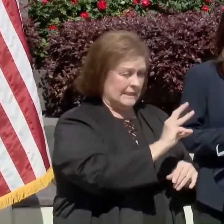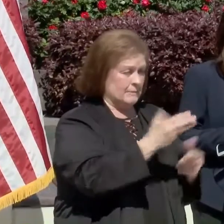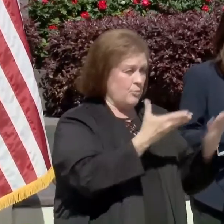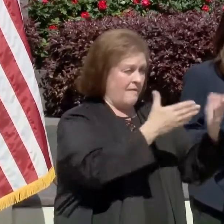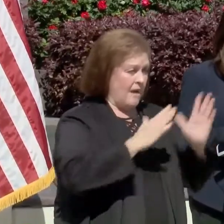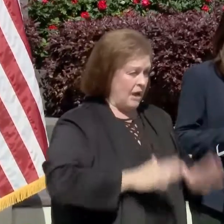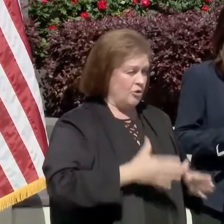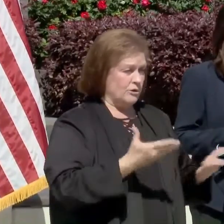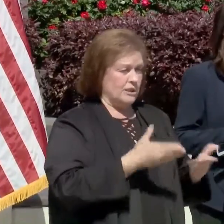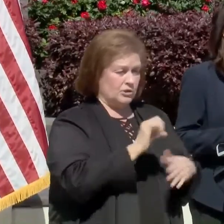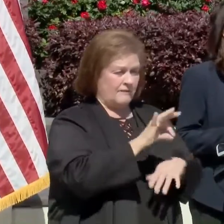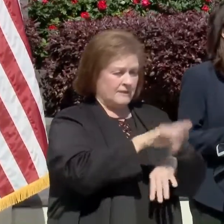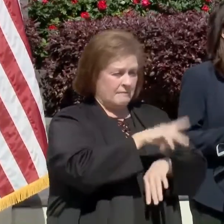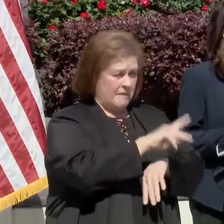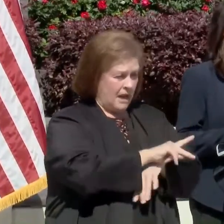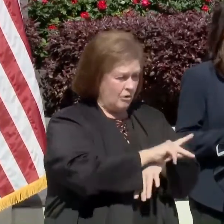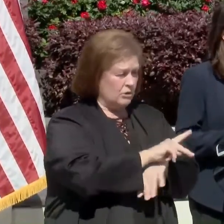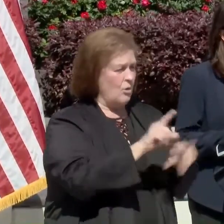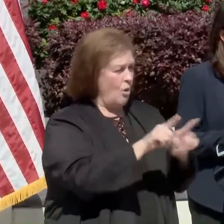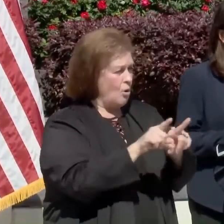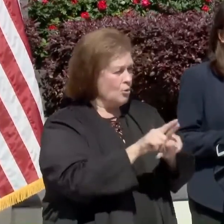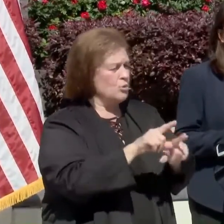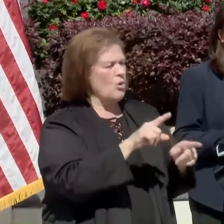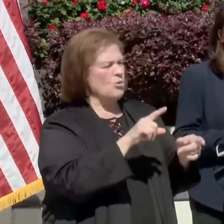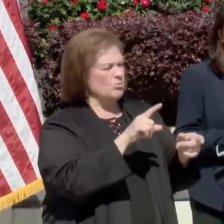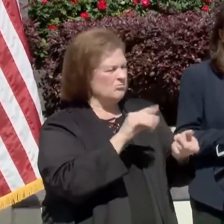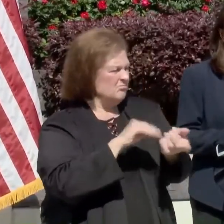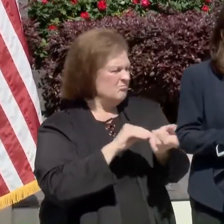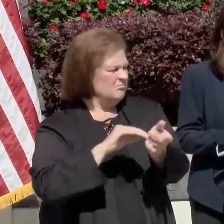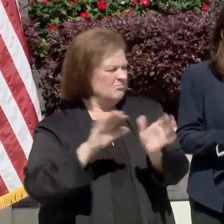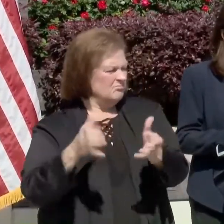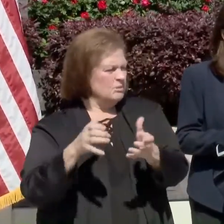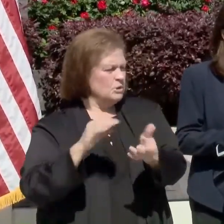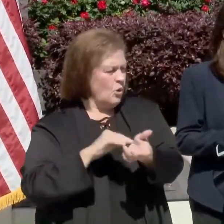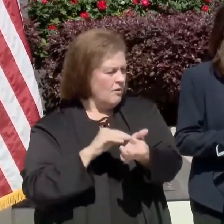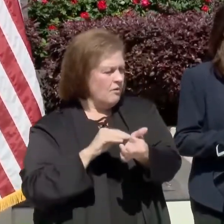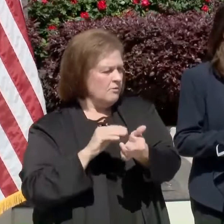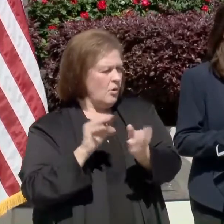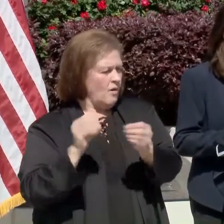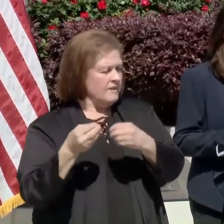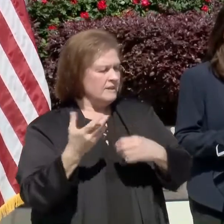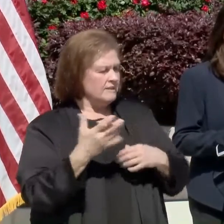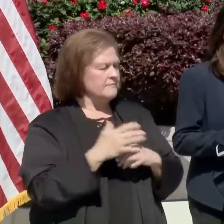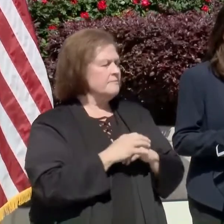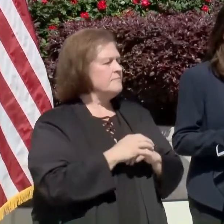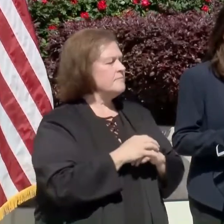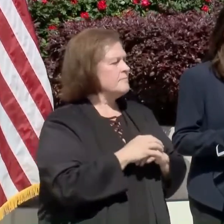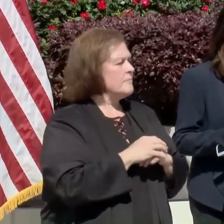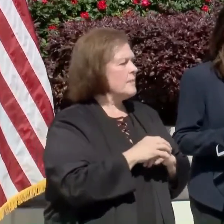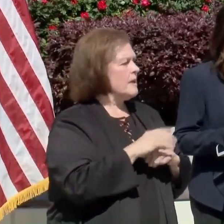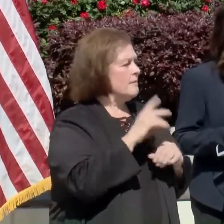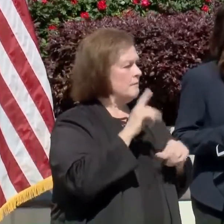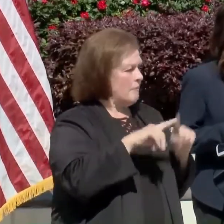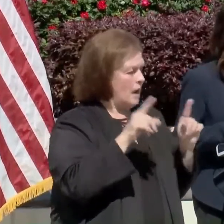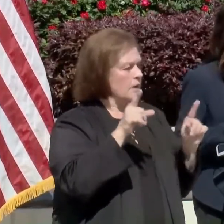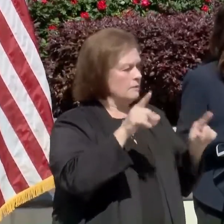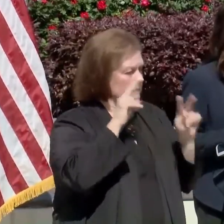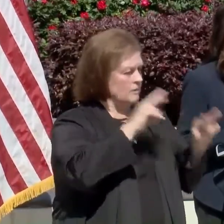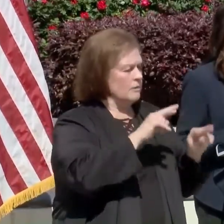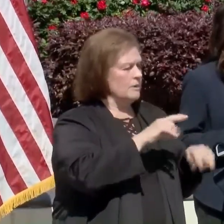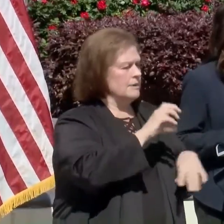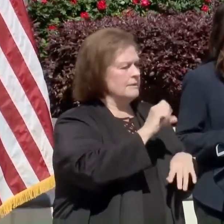just in Jefferson Parish in addition to your medical community, in addition to the Federally Qualified Health Care Center. So stay tuned to covid